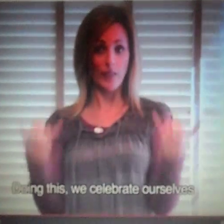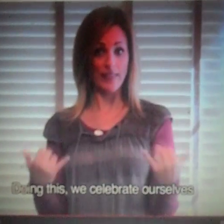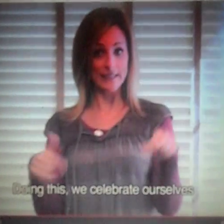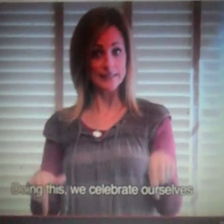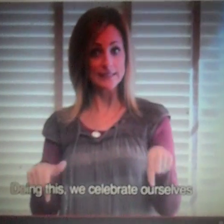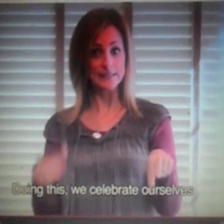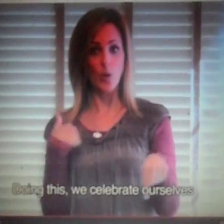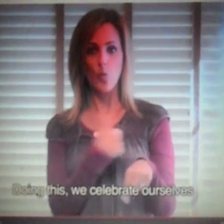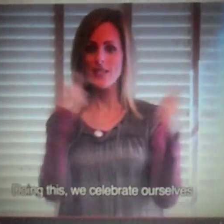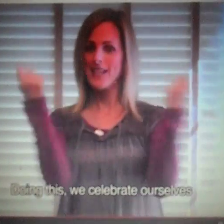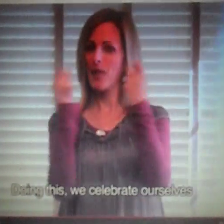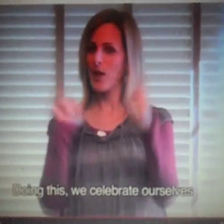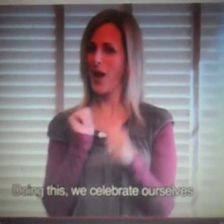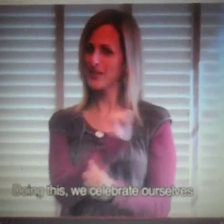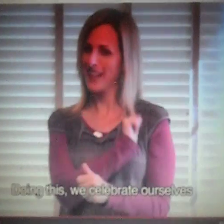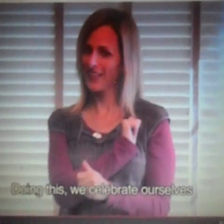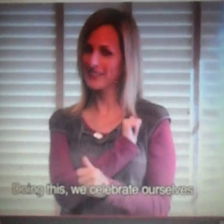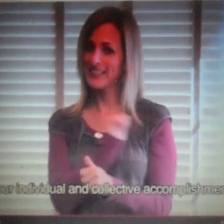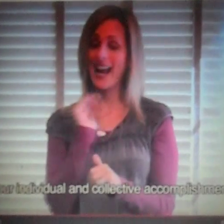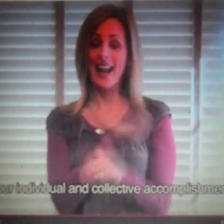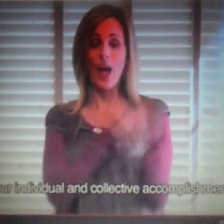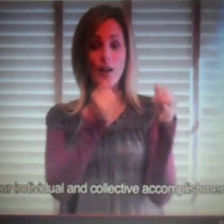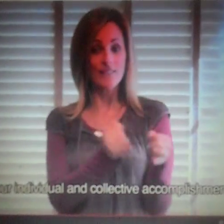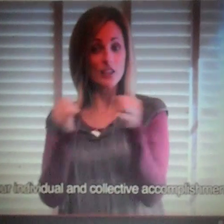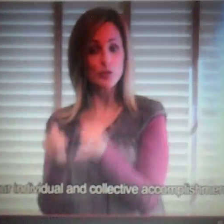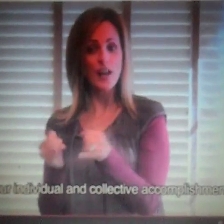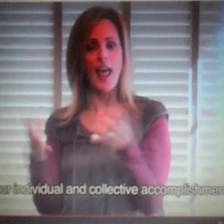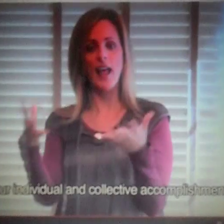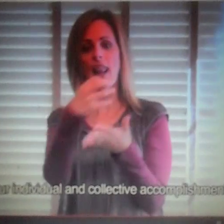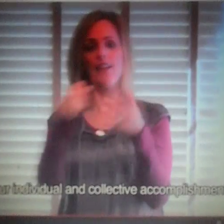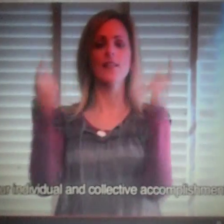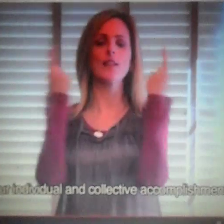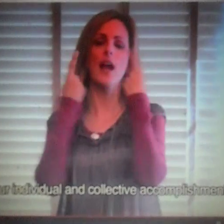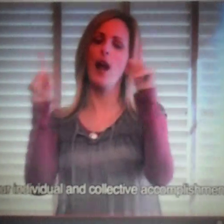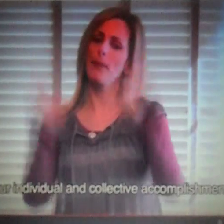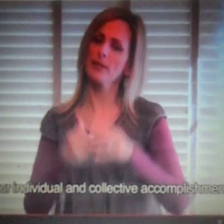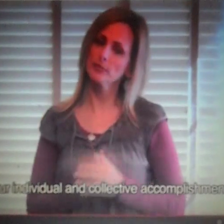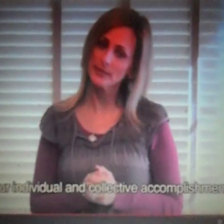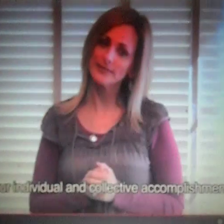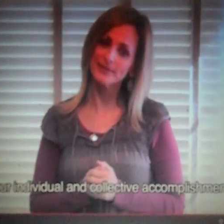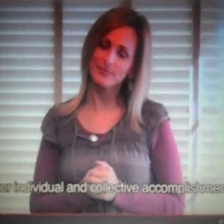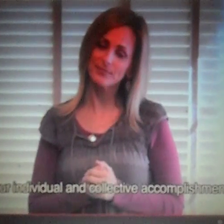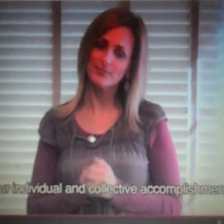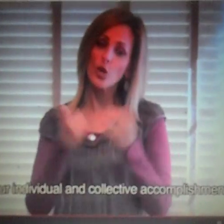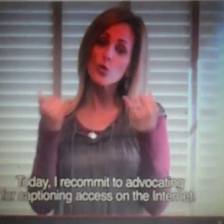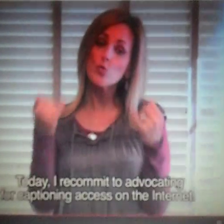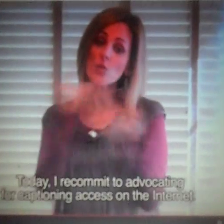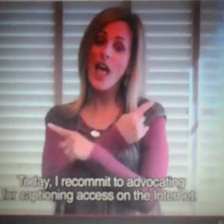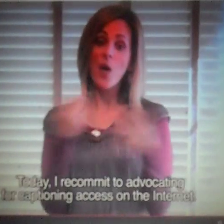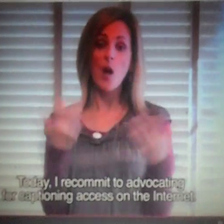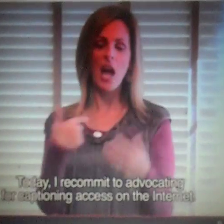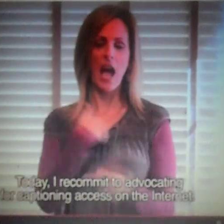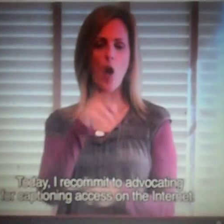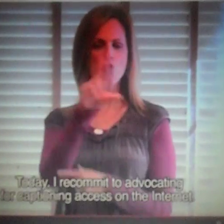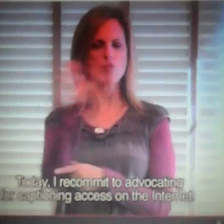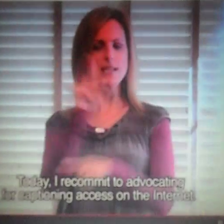Doing this, we celebrate ourselves and our individual and collective accomplishments. Today, I